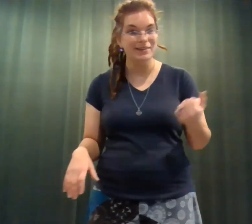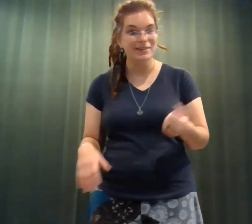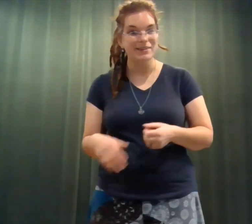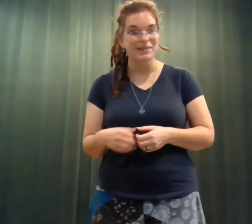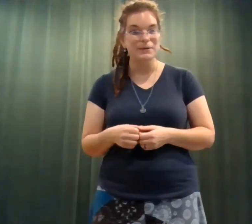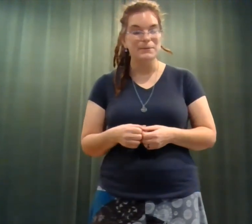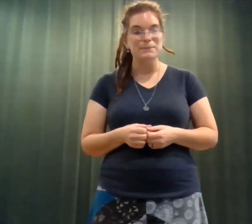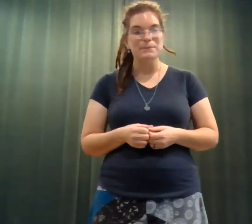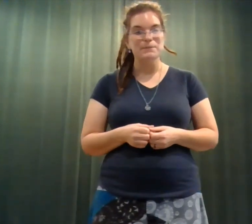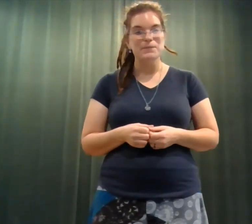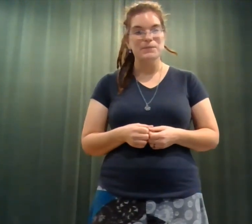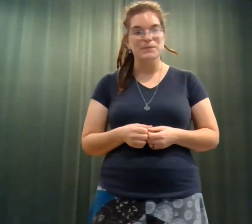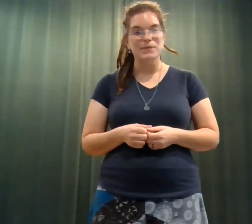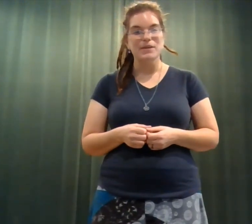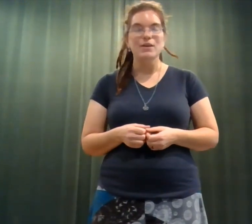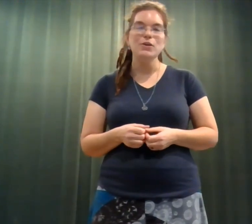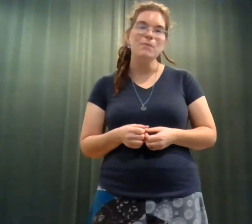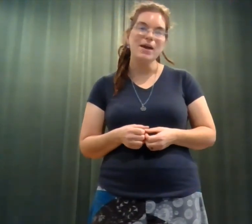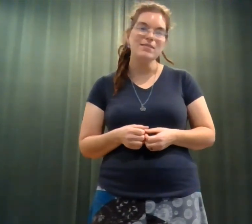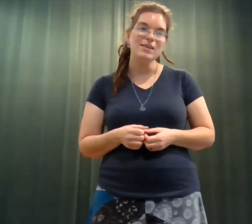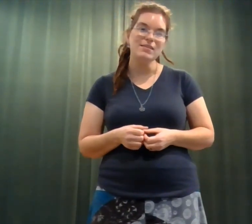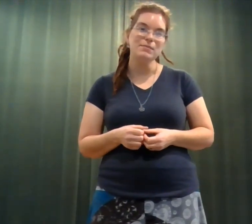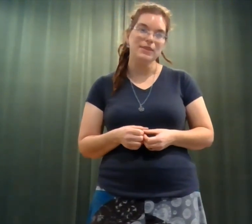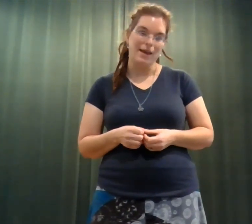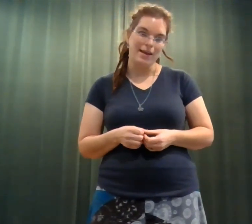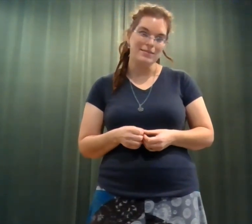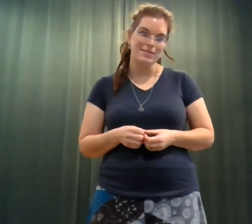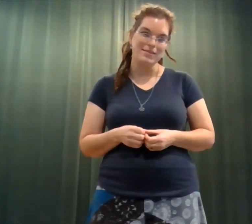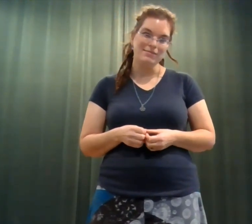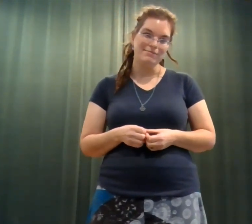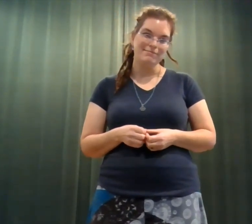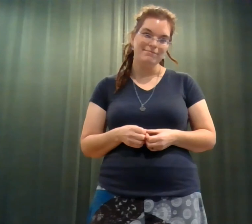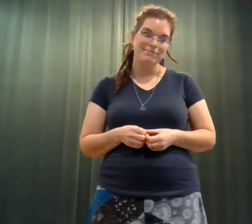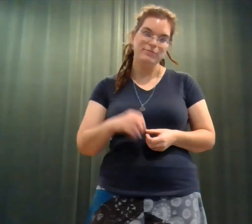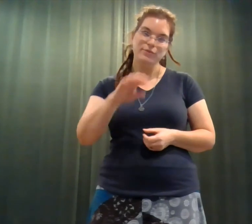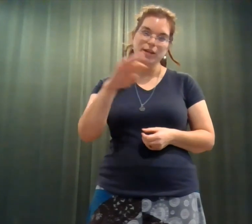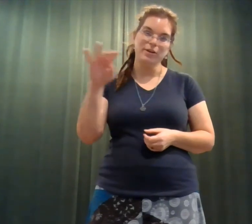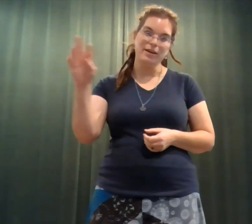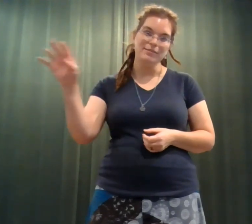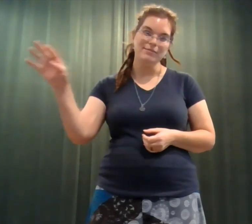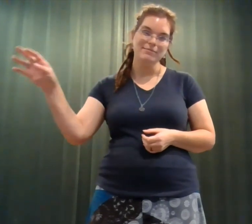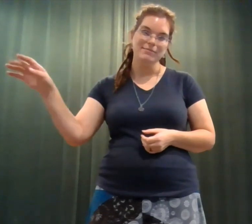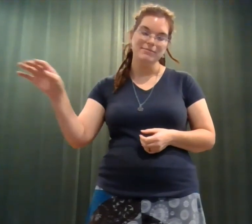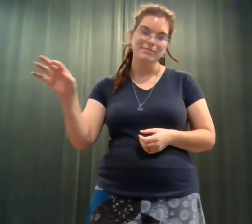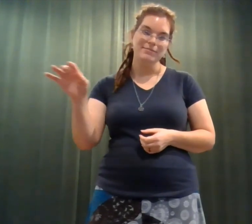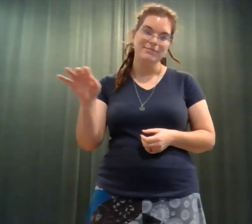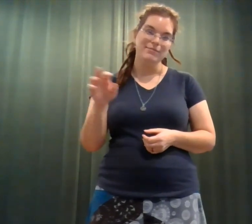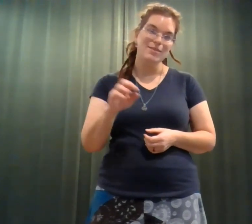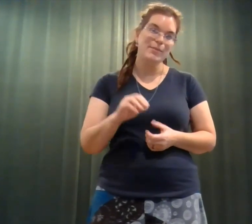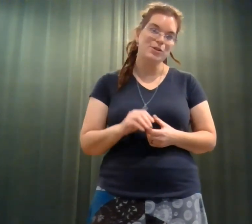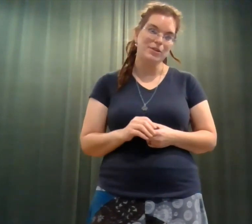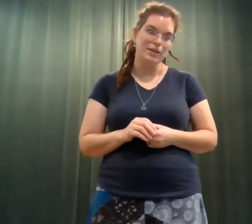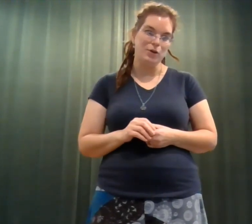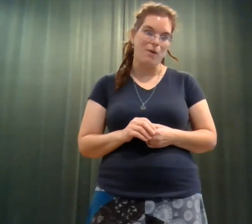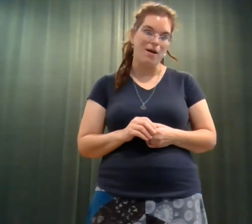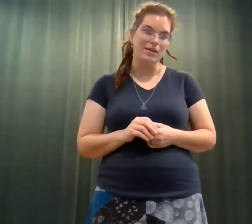you might see some lights, flickering, especially near water.